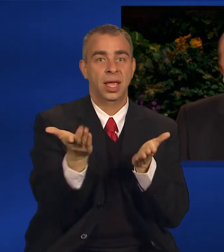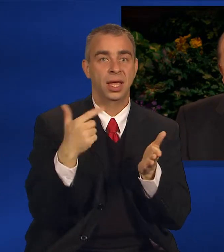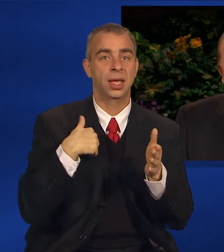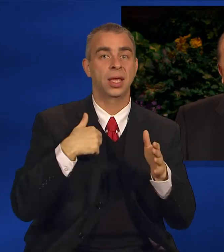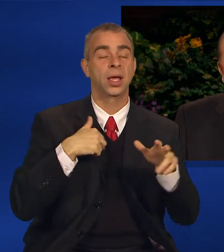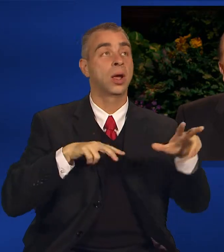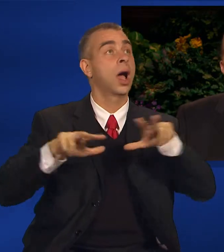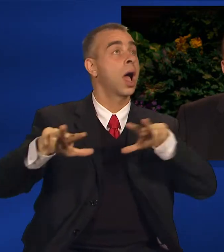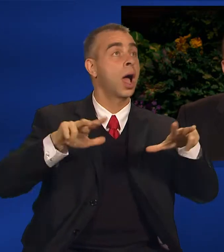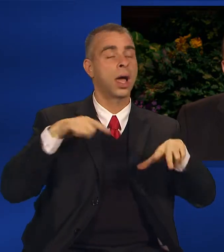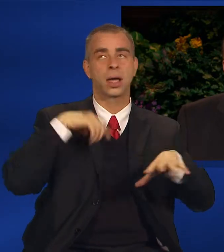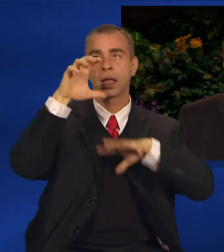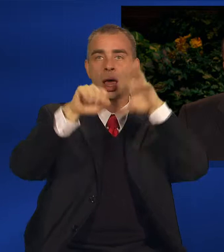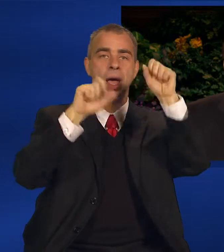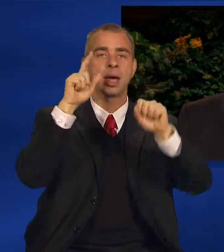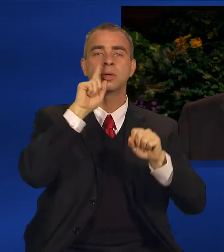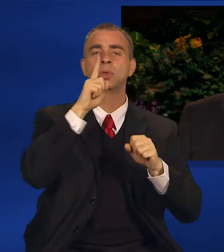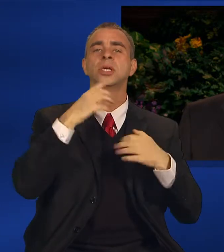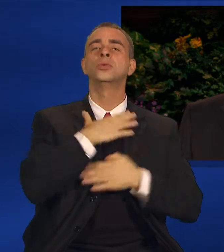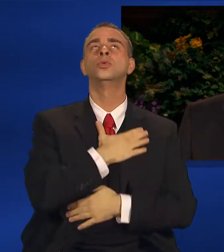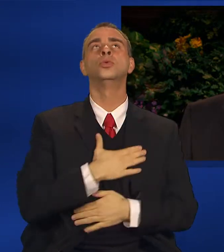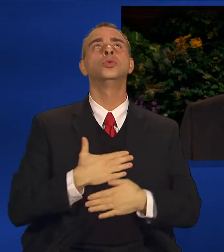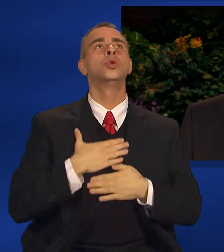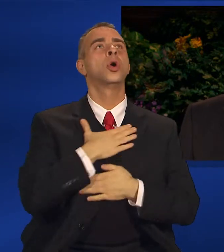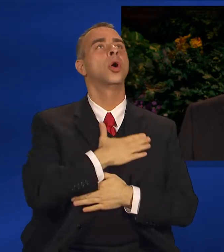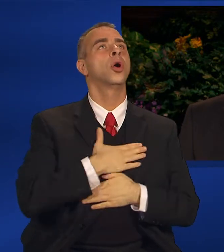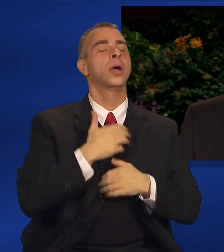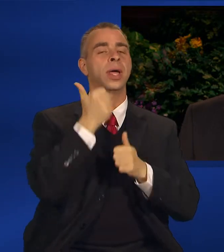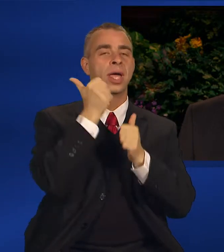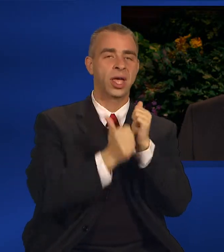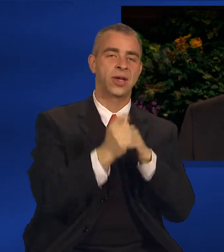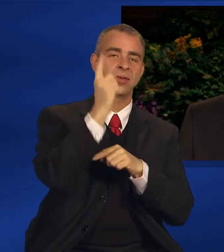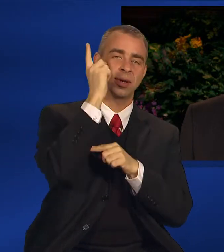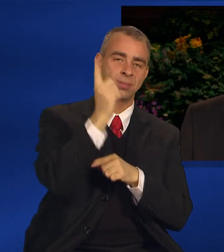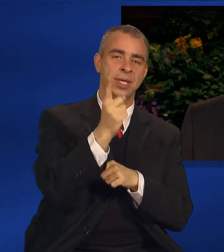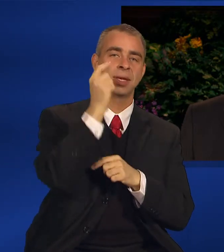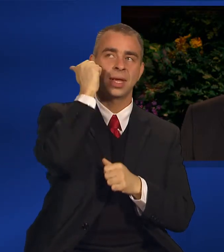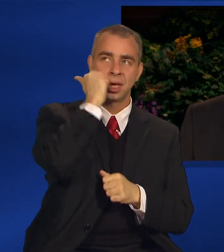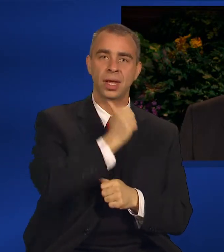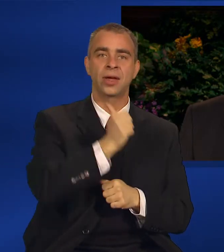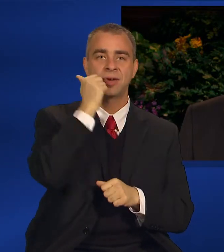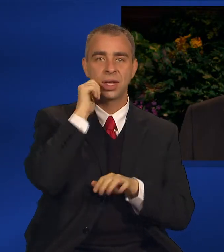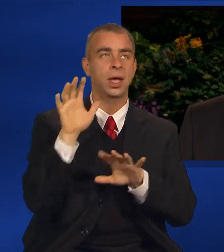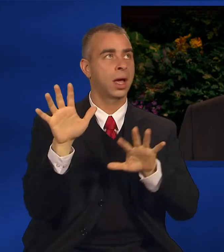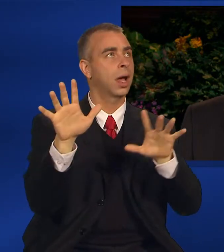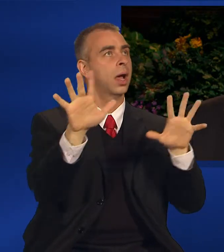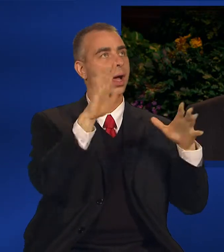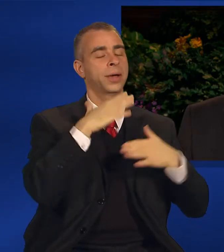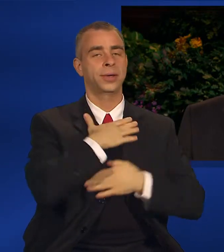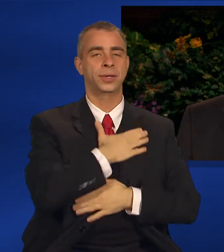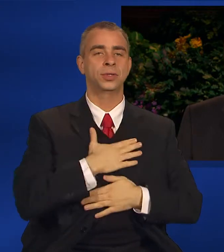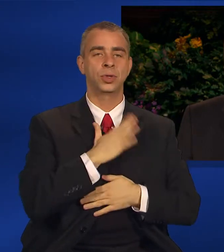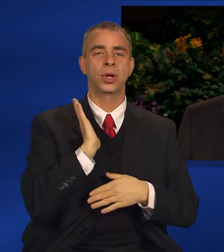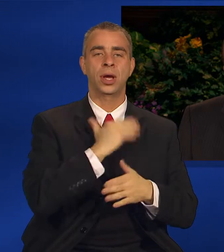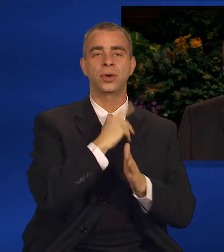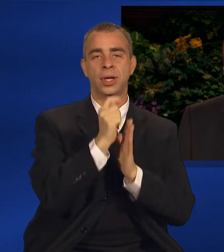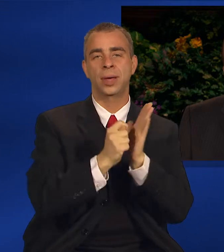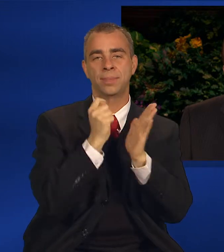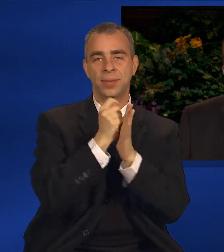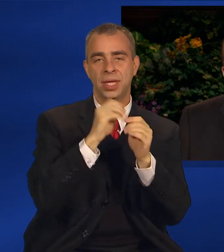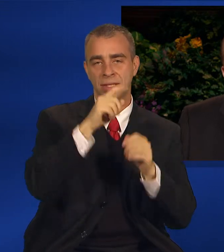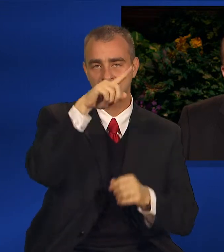climbing, and simply enjoying each minute of each hour of each day. One morning,